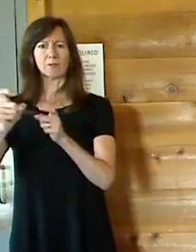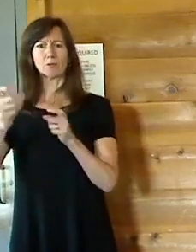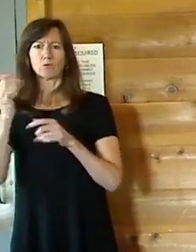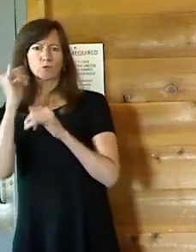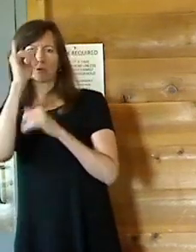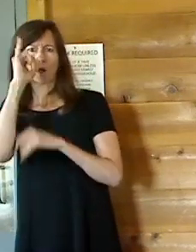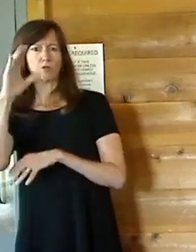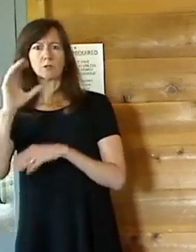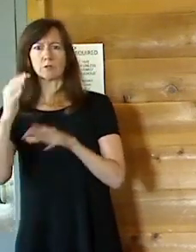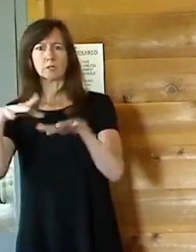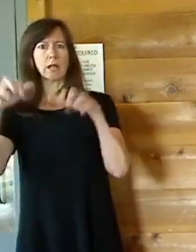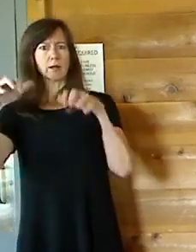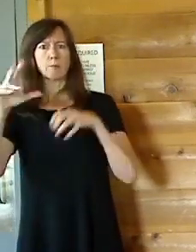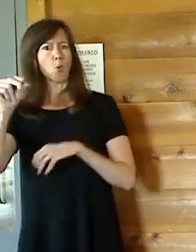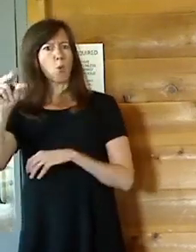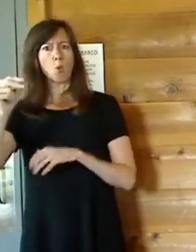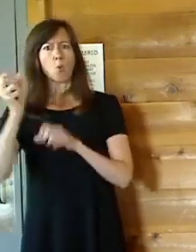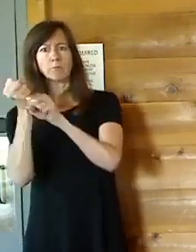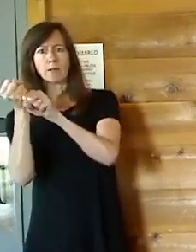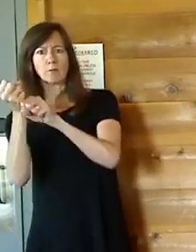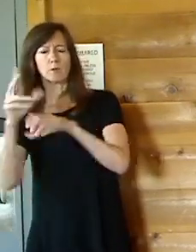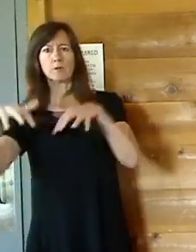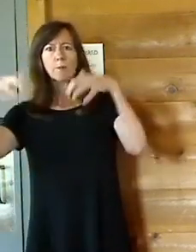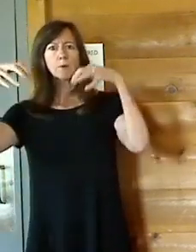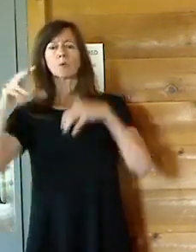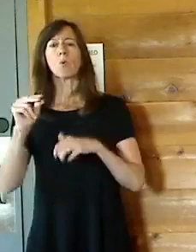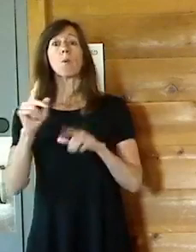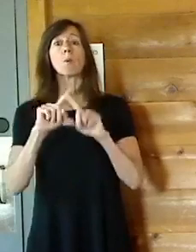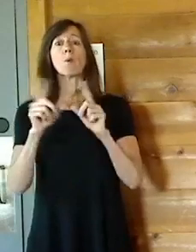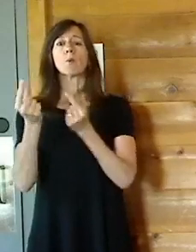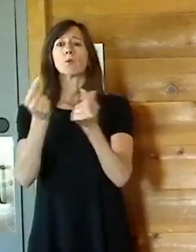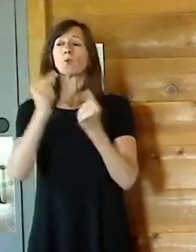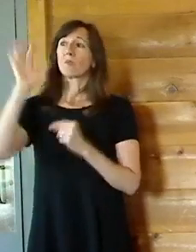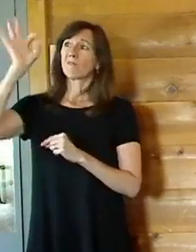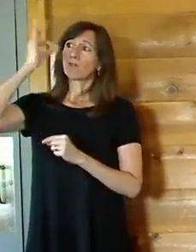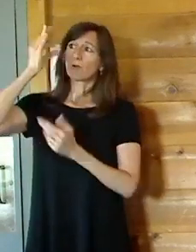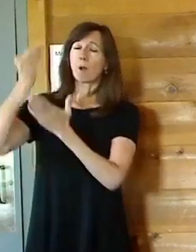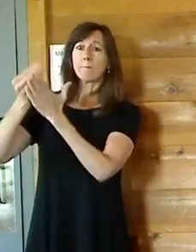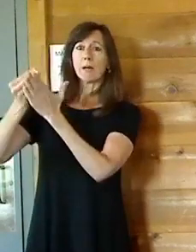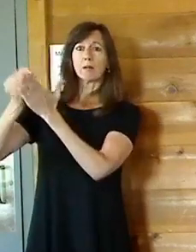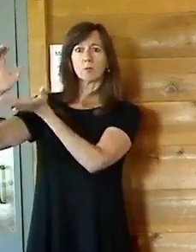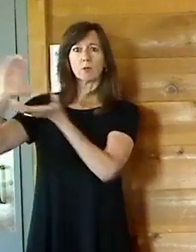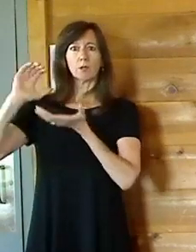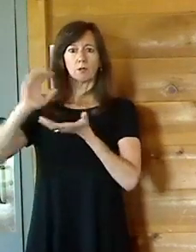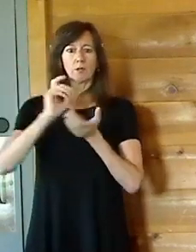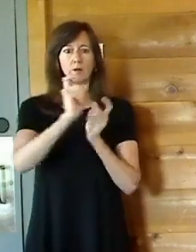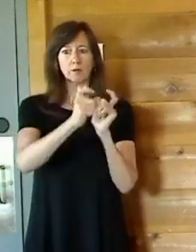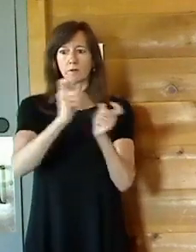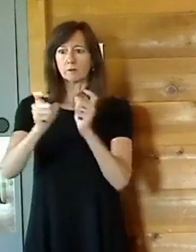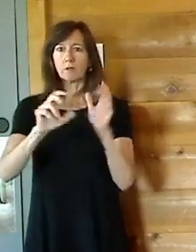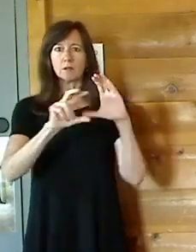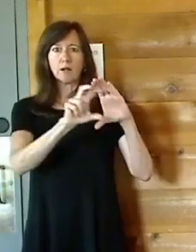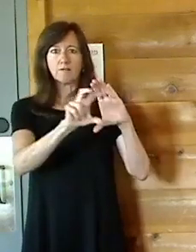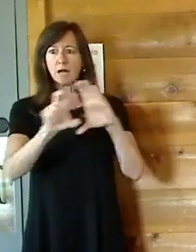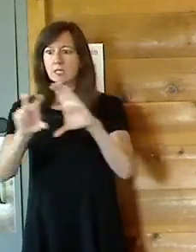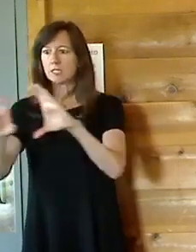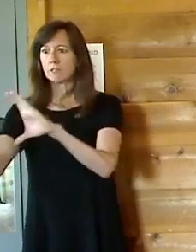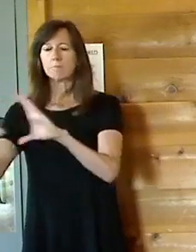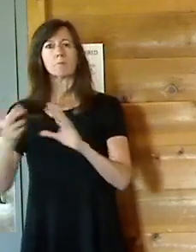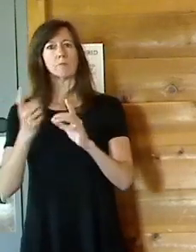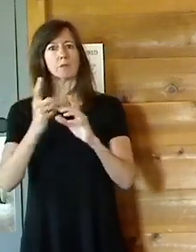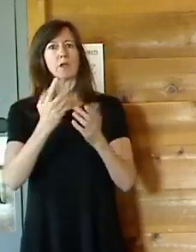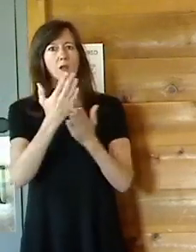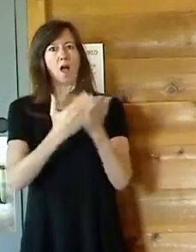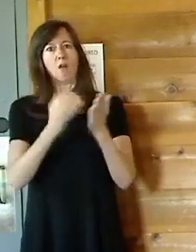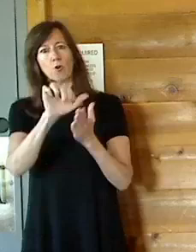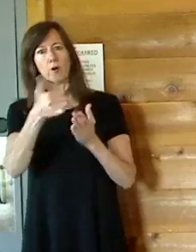we are using these dollars, these federal dollars, as a means of investing in a number of areas, and trying to get some return on that investment.